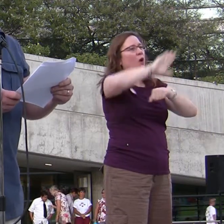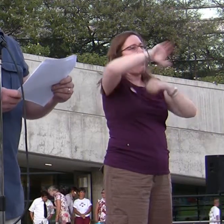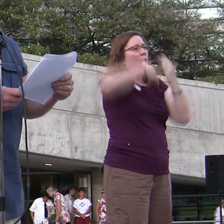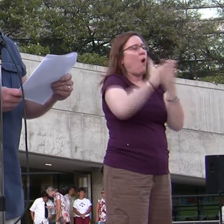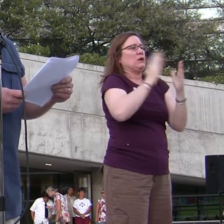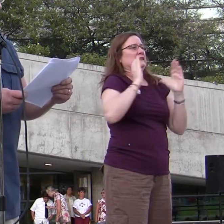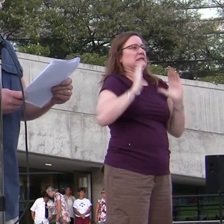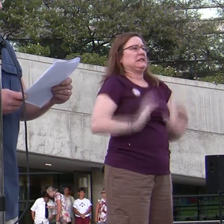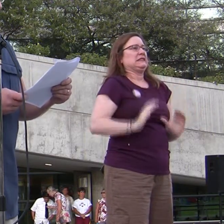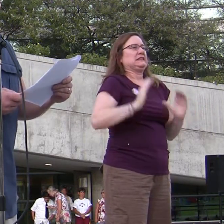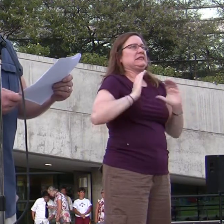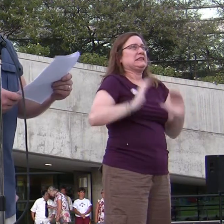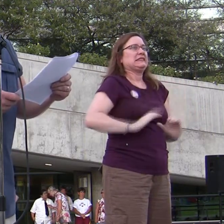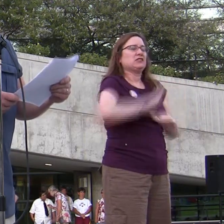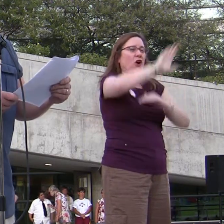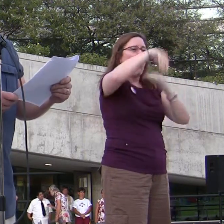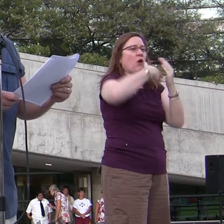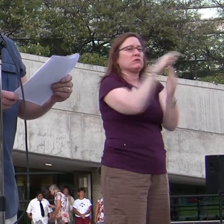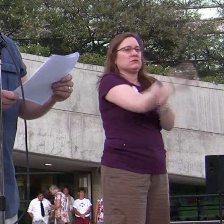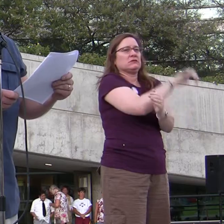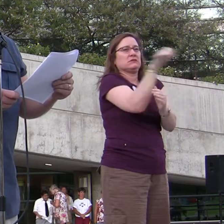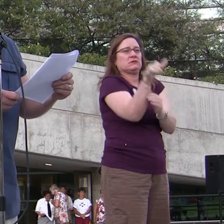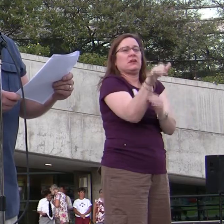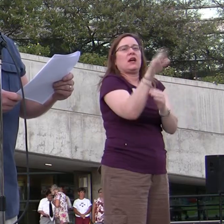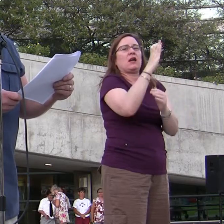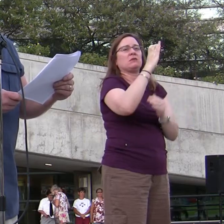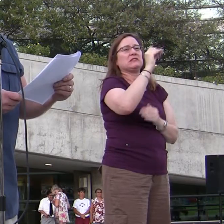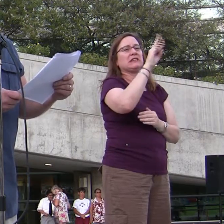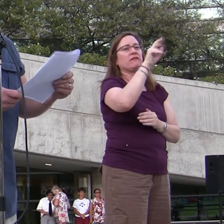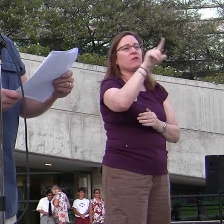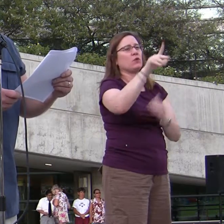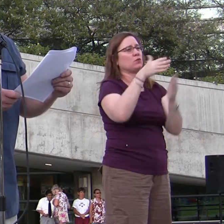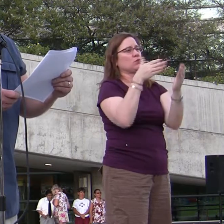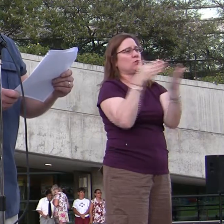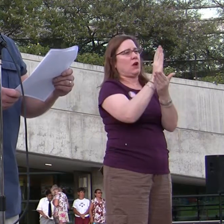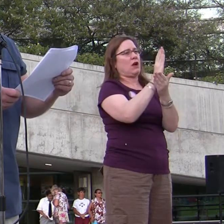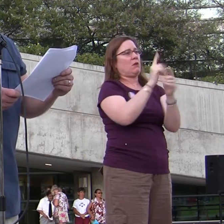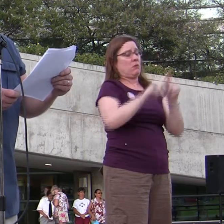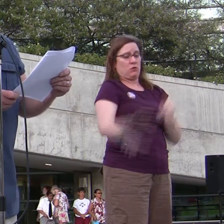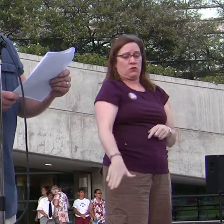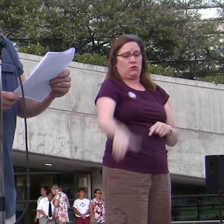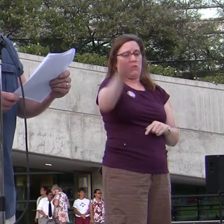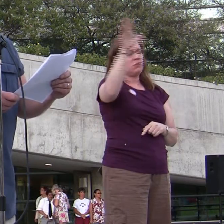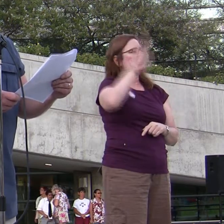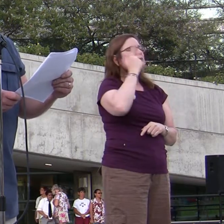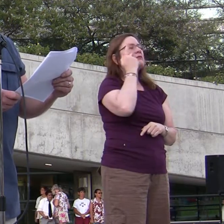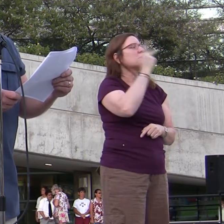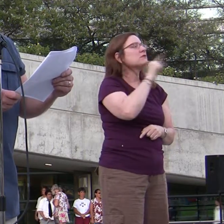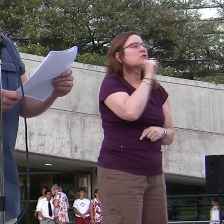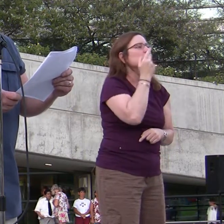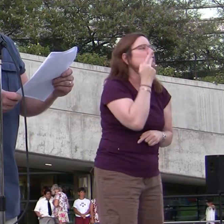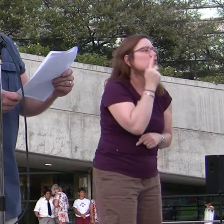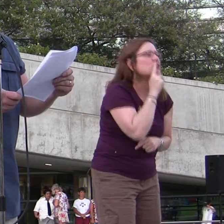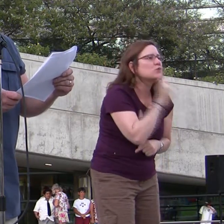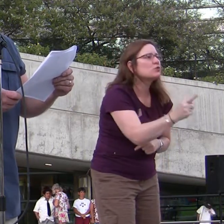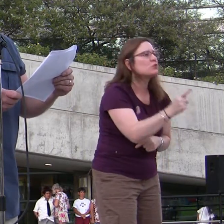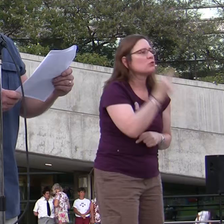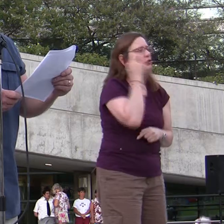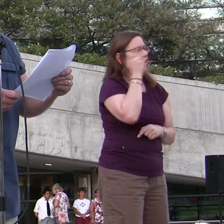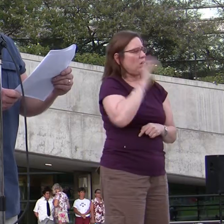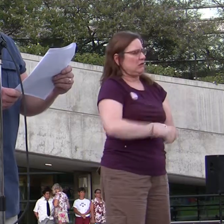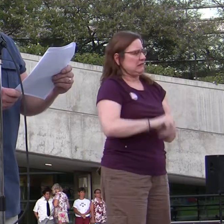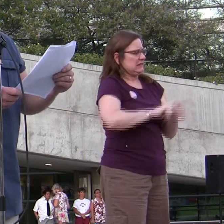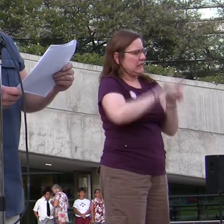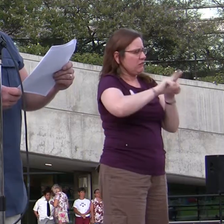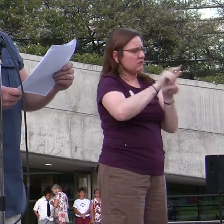the same civil rights. As I grew up, I saw that wasn't true. And as I railed against the injustices I've witnessed that have been sanctioned by our